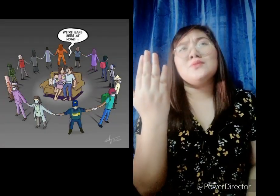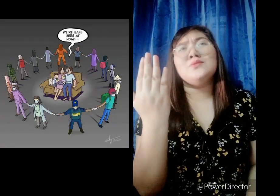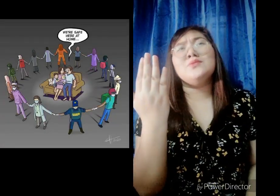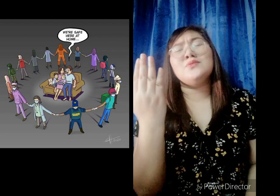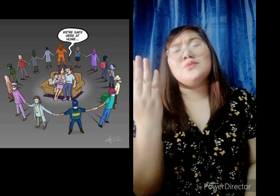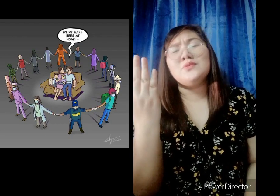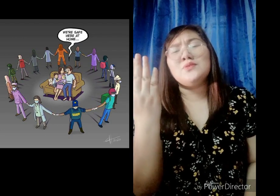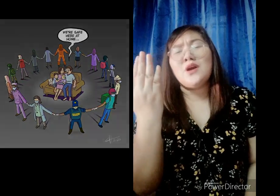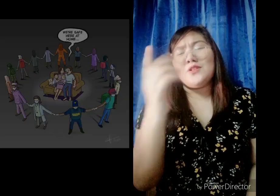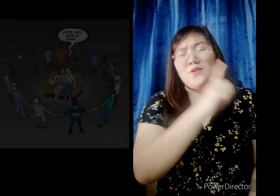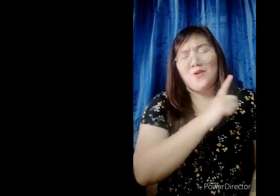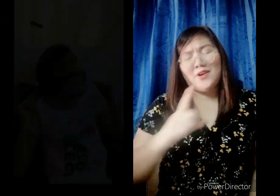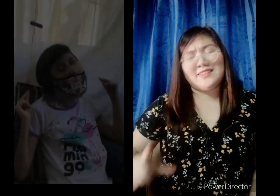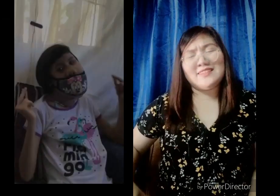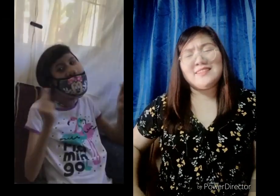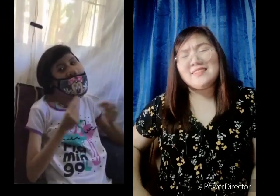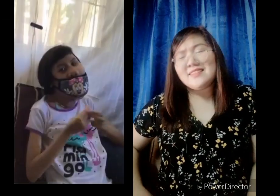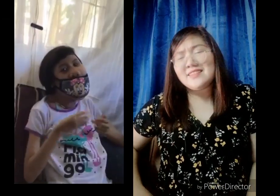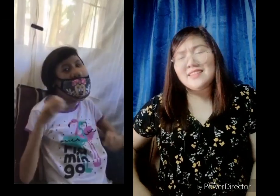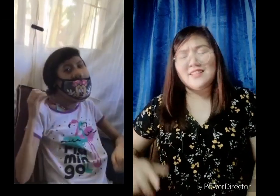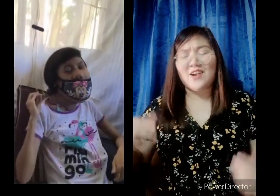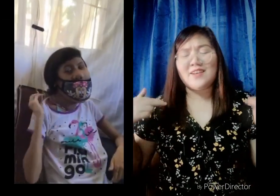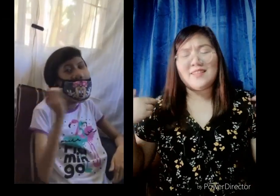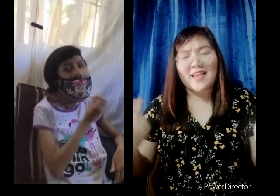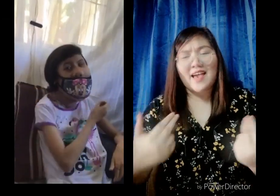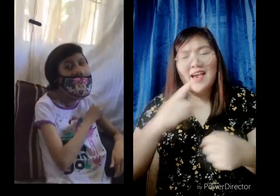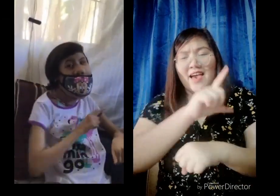mercy Father, your mercy